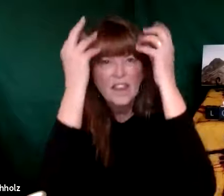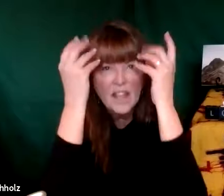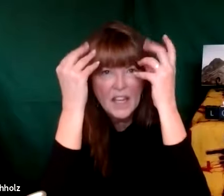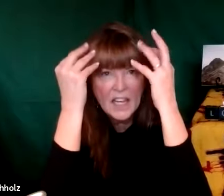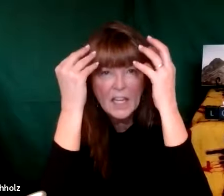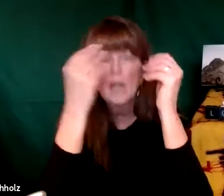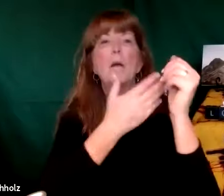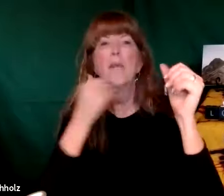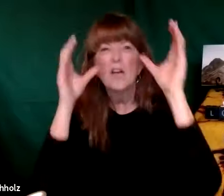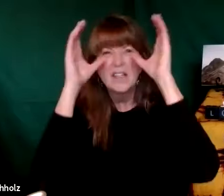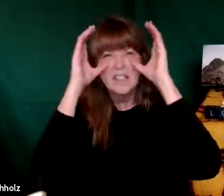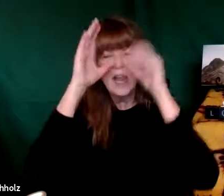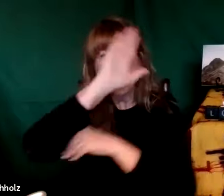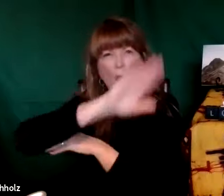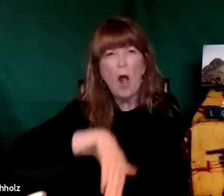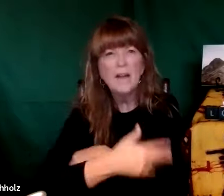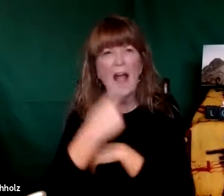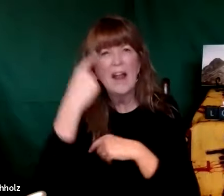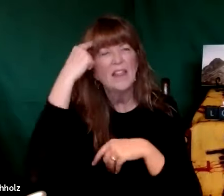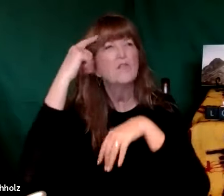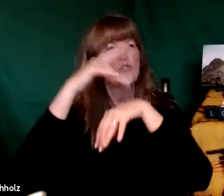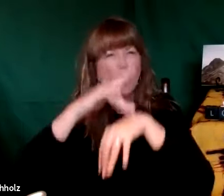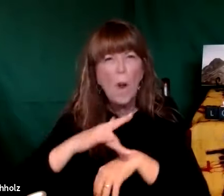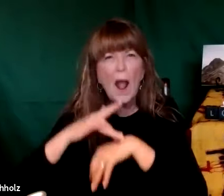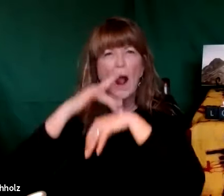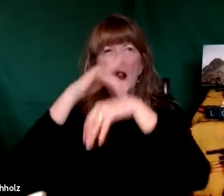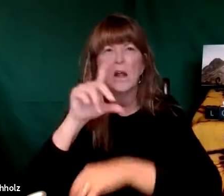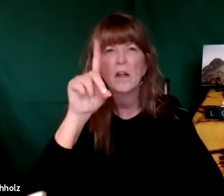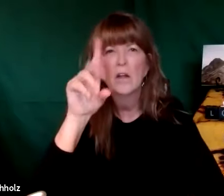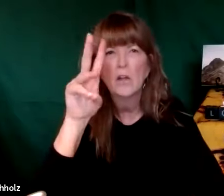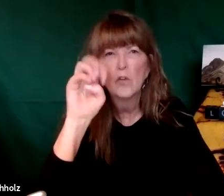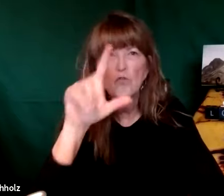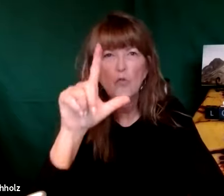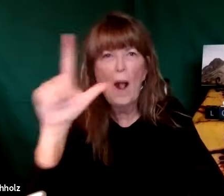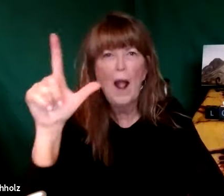we think it's better to worry and better to think and better to stay awake all night dwelling